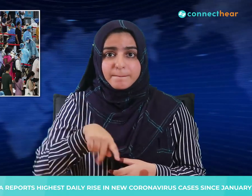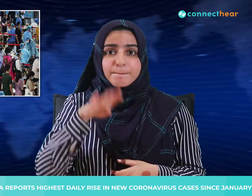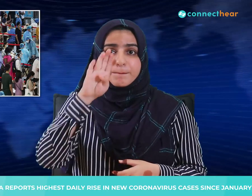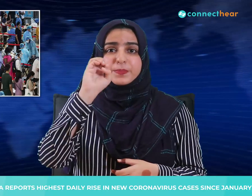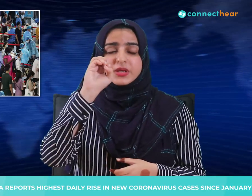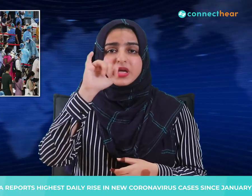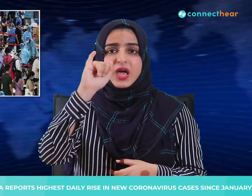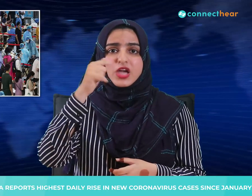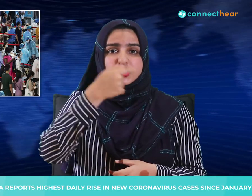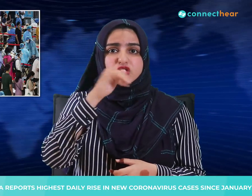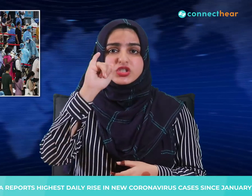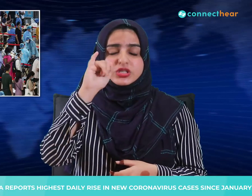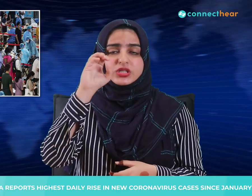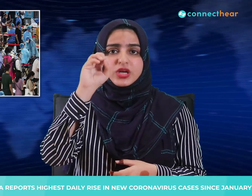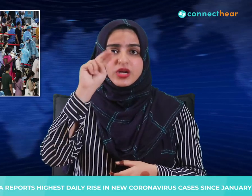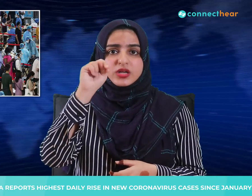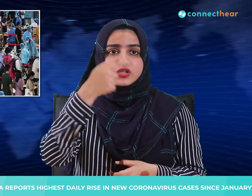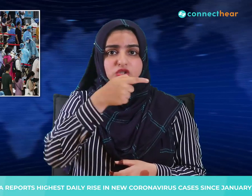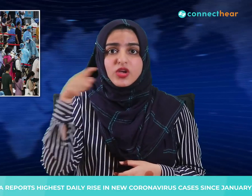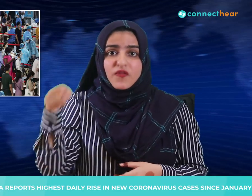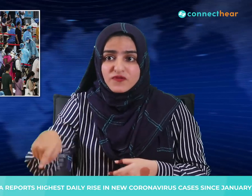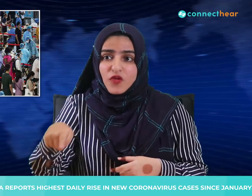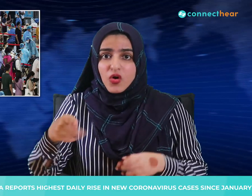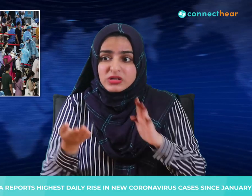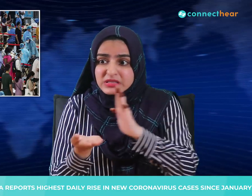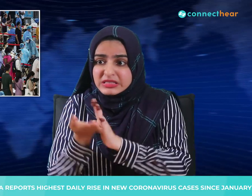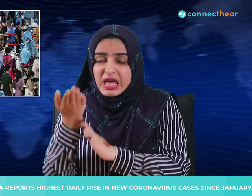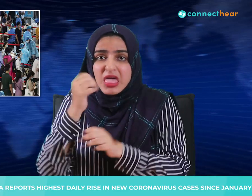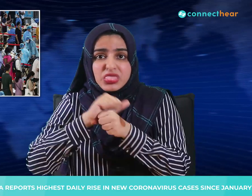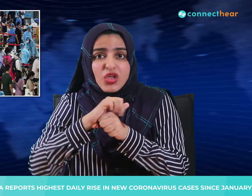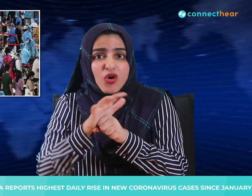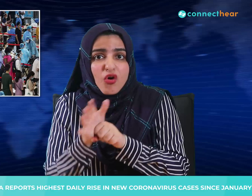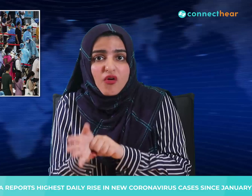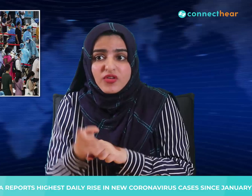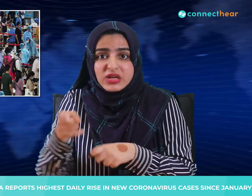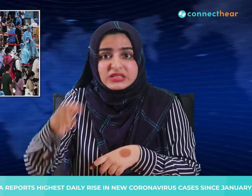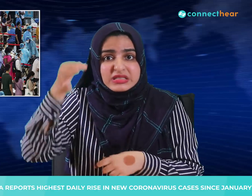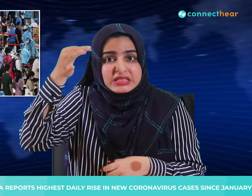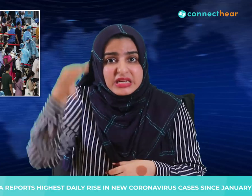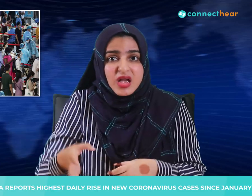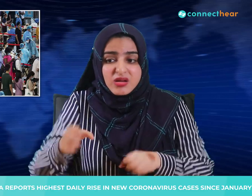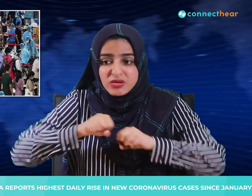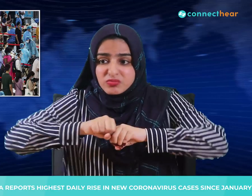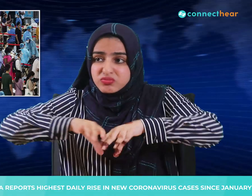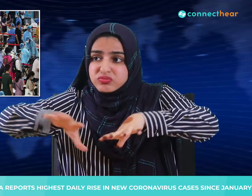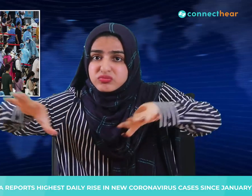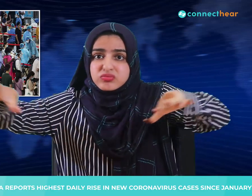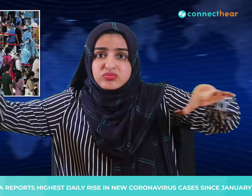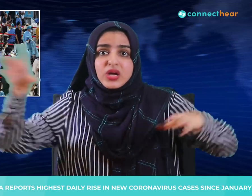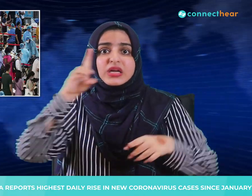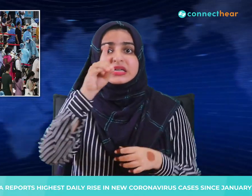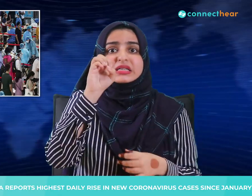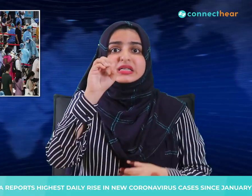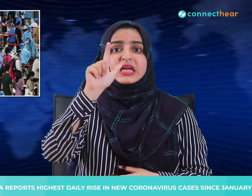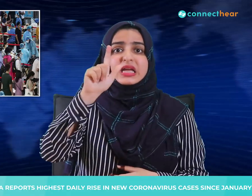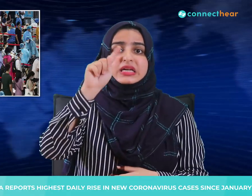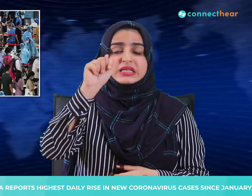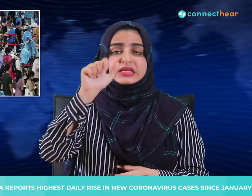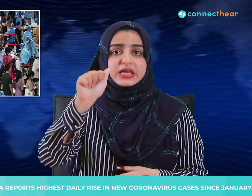Beijing has rushed to curb recent many outbreaks in border provinces, aware of the risk of the fast